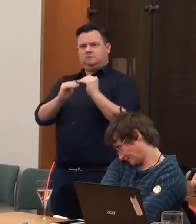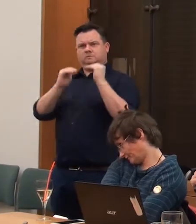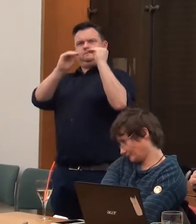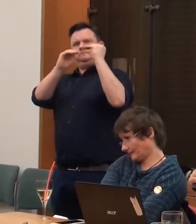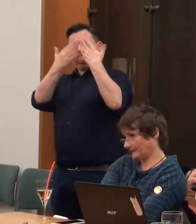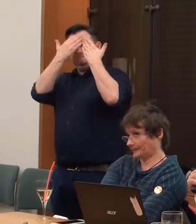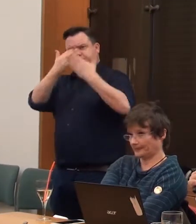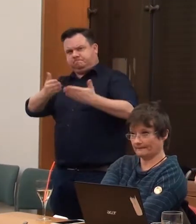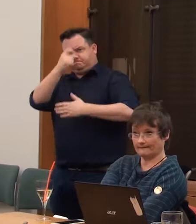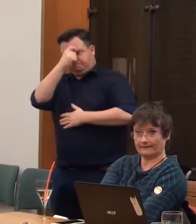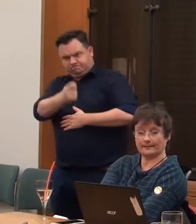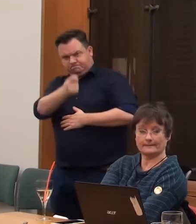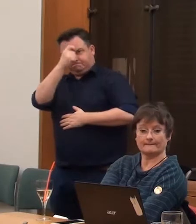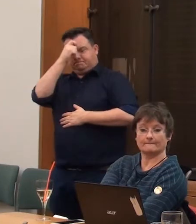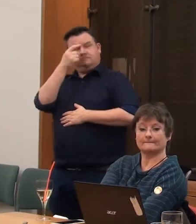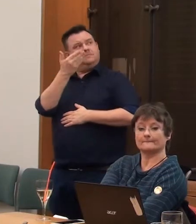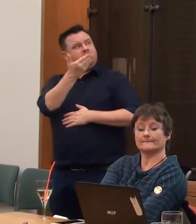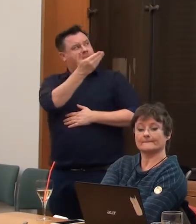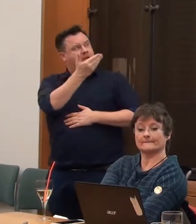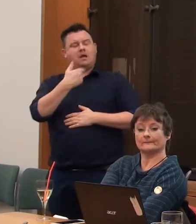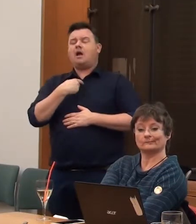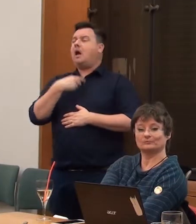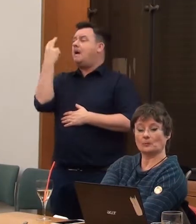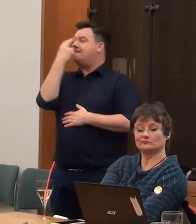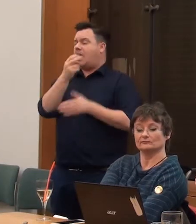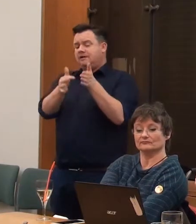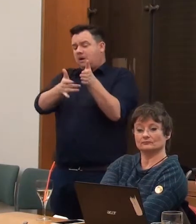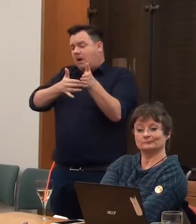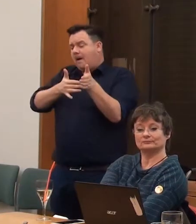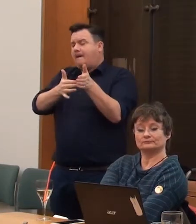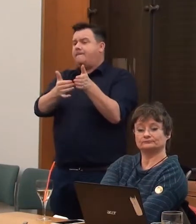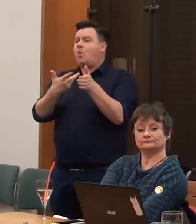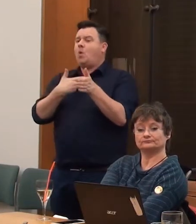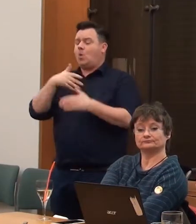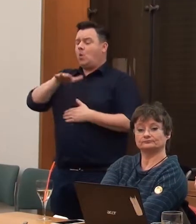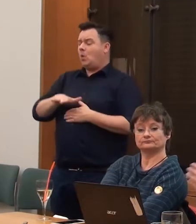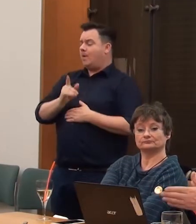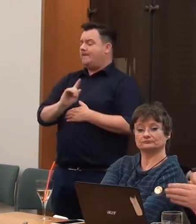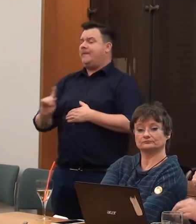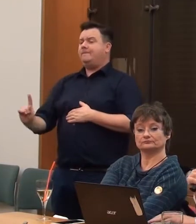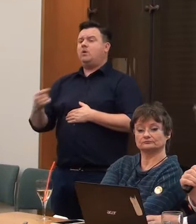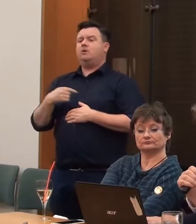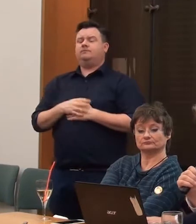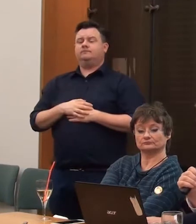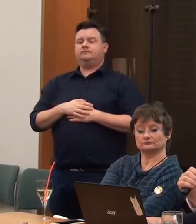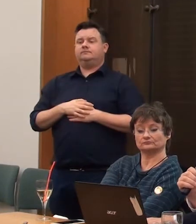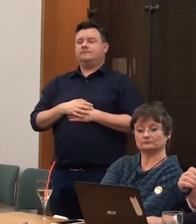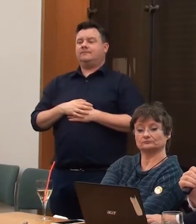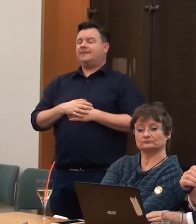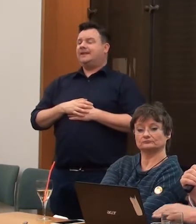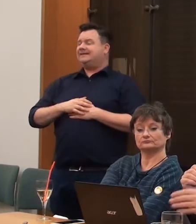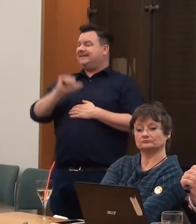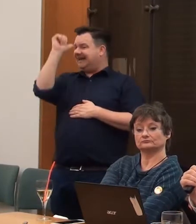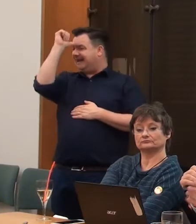disabled people. Here we have a blind heart player, there are many short people in hieroglyphics and statues. In Hindu culture,